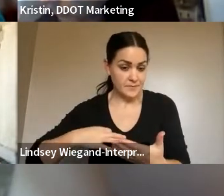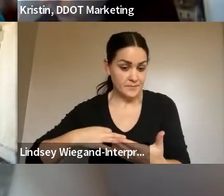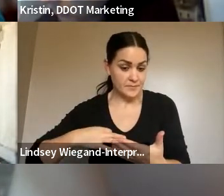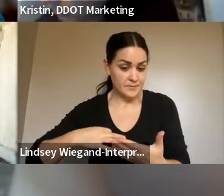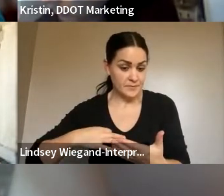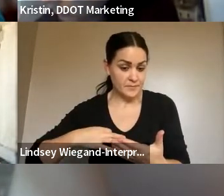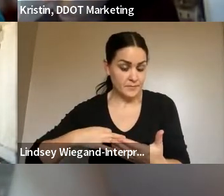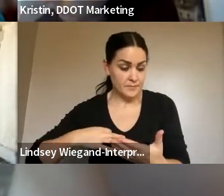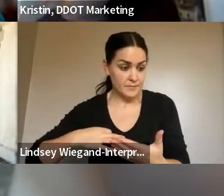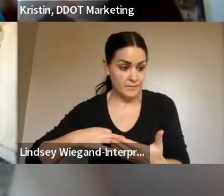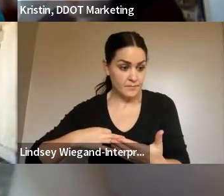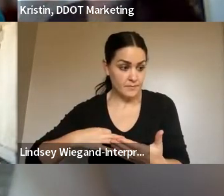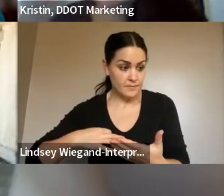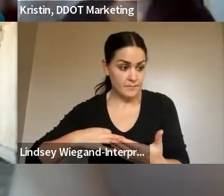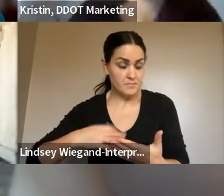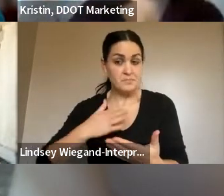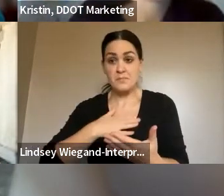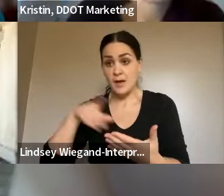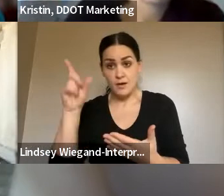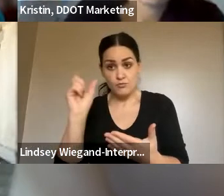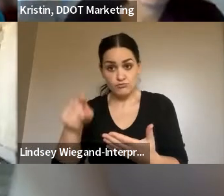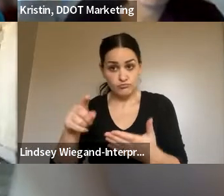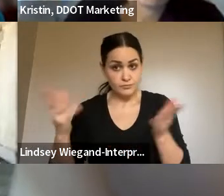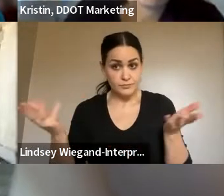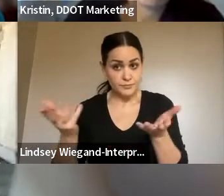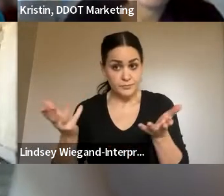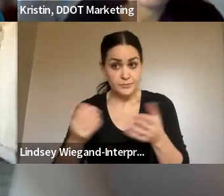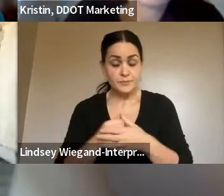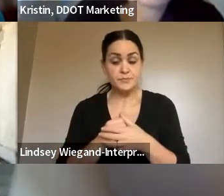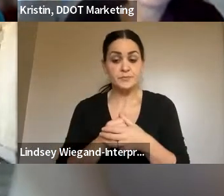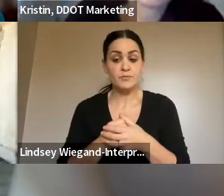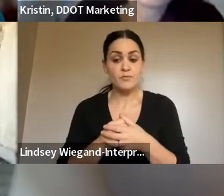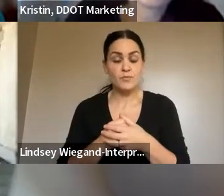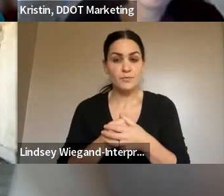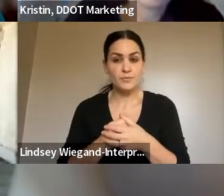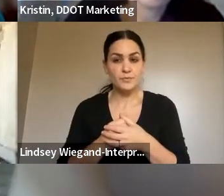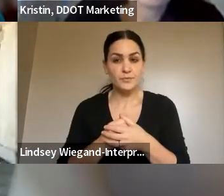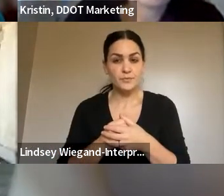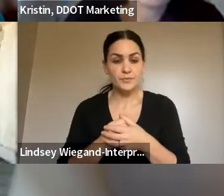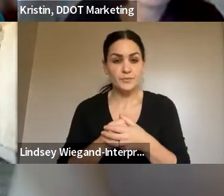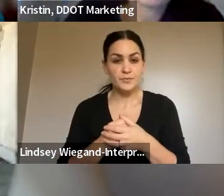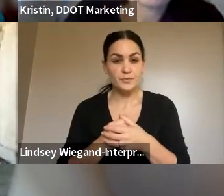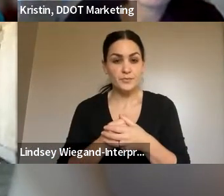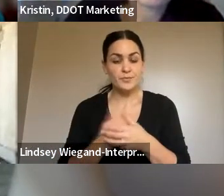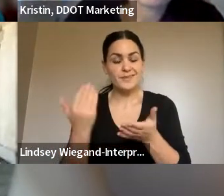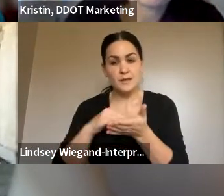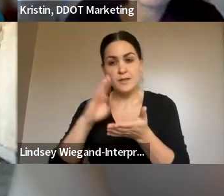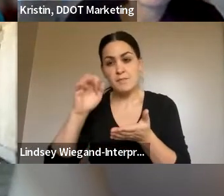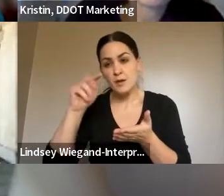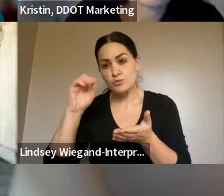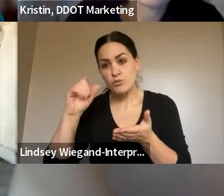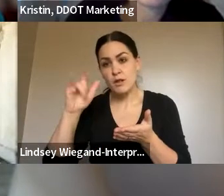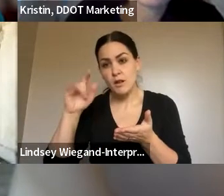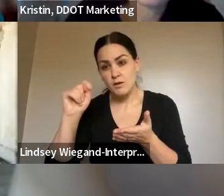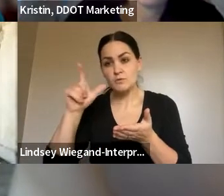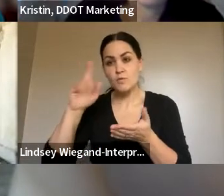My questions are in regards to, again, the Metrolift, the 24 hours in advance you